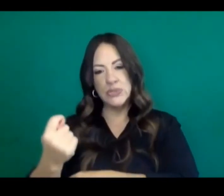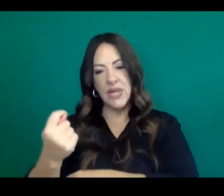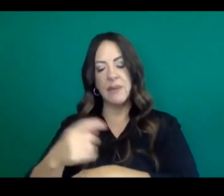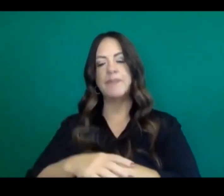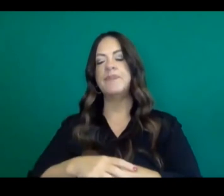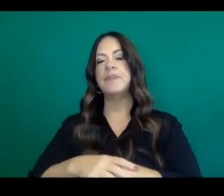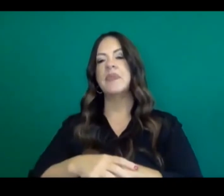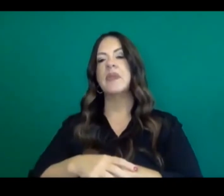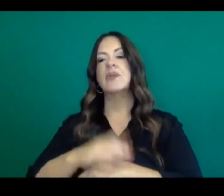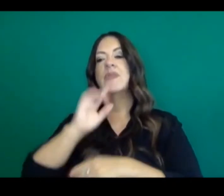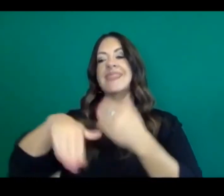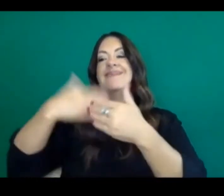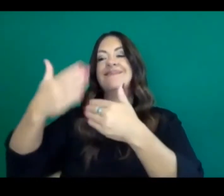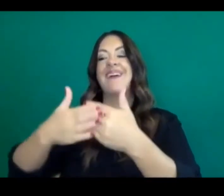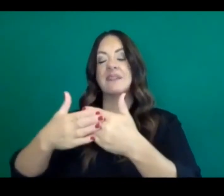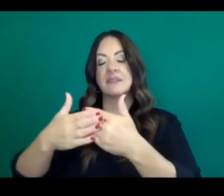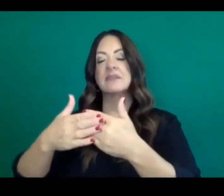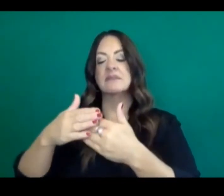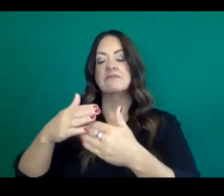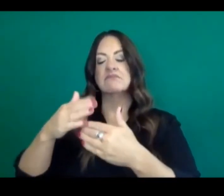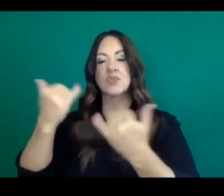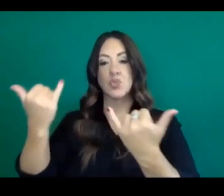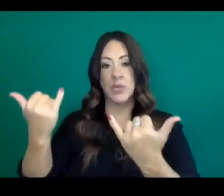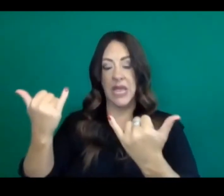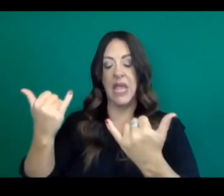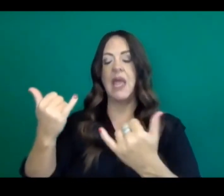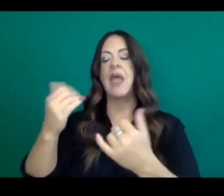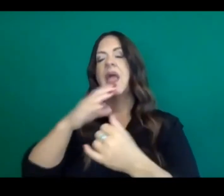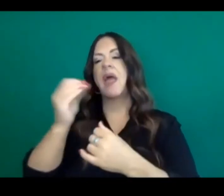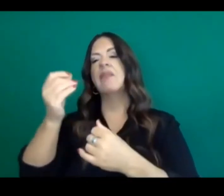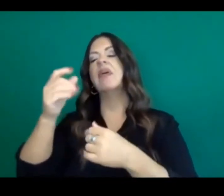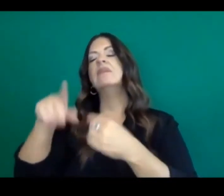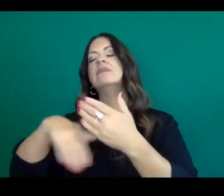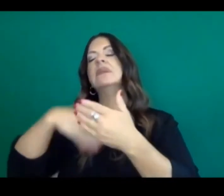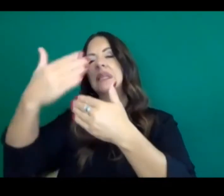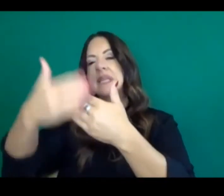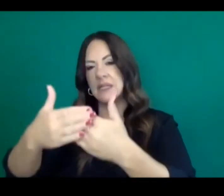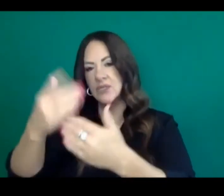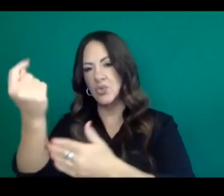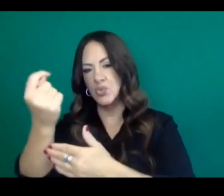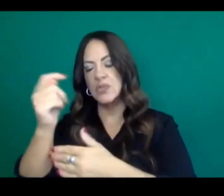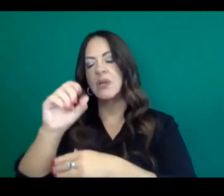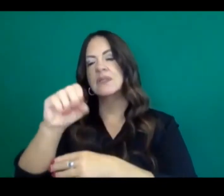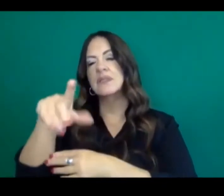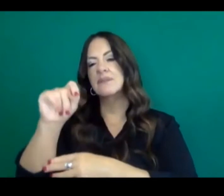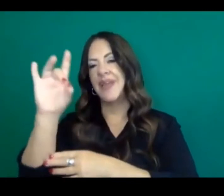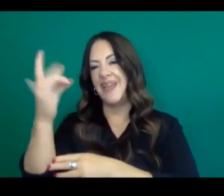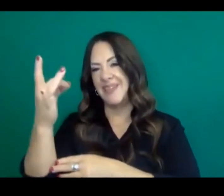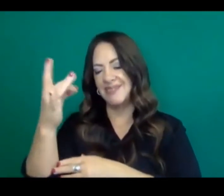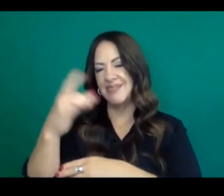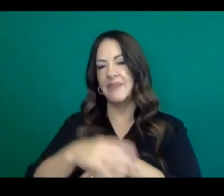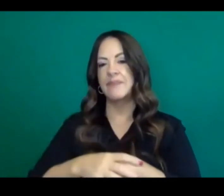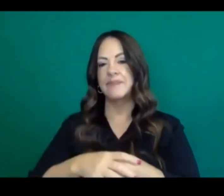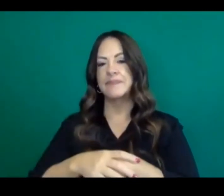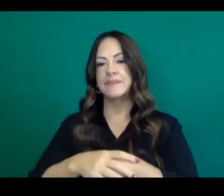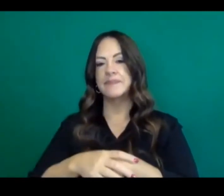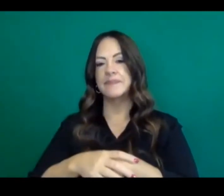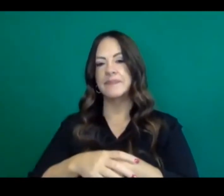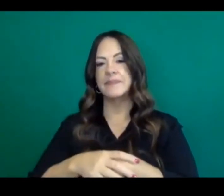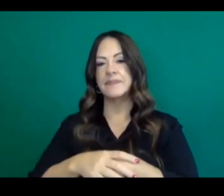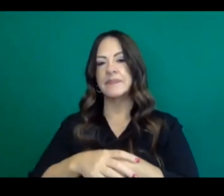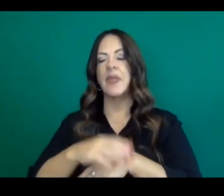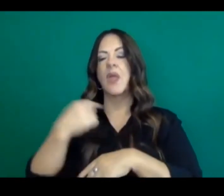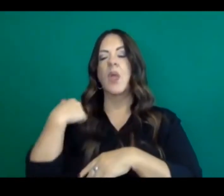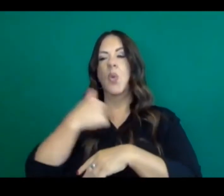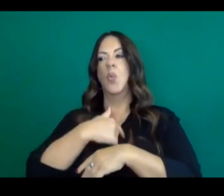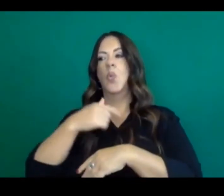next Tuesday, the 8th of September. So we went from Friday and the announcement implementing Monday, and then waiting eight